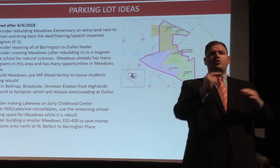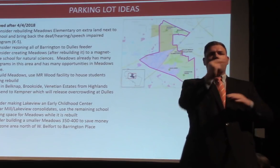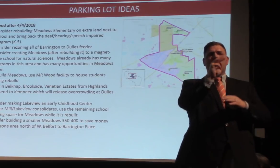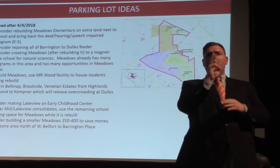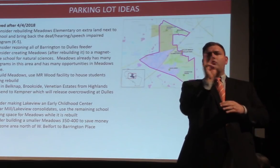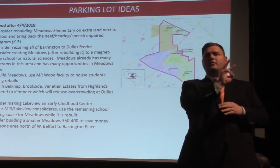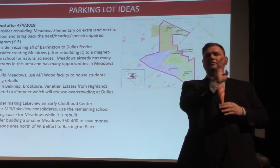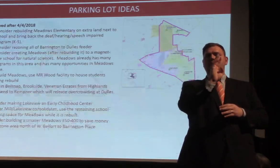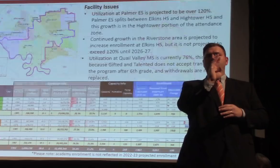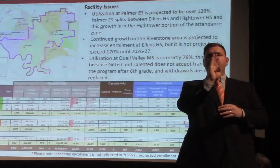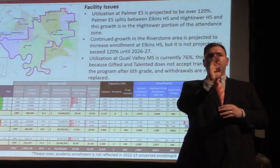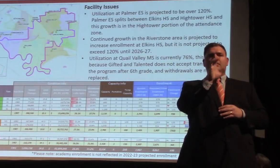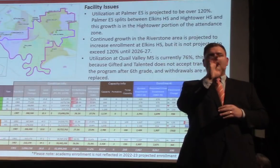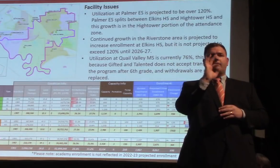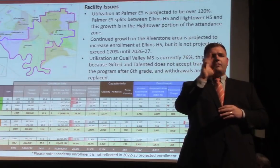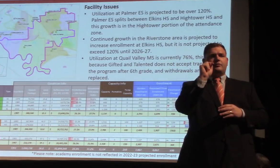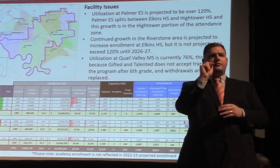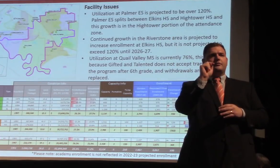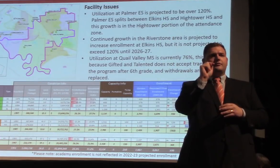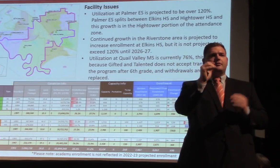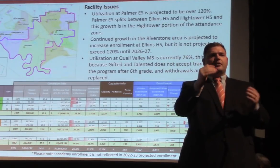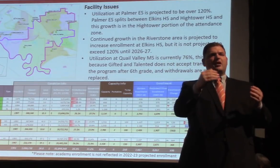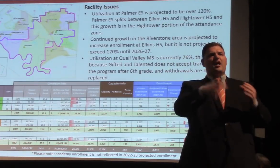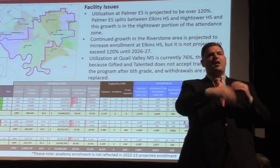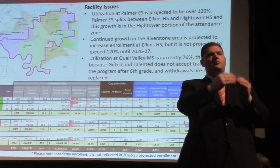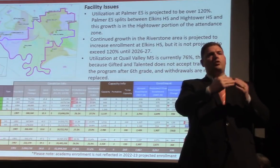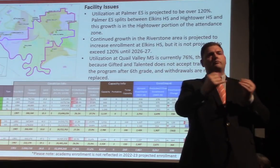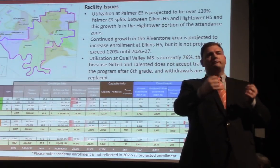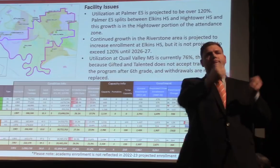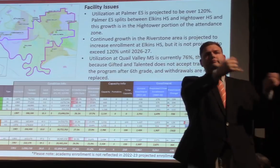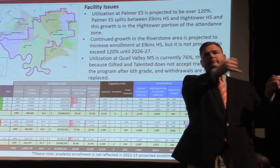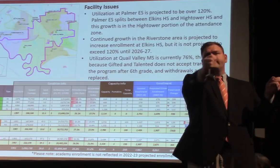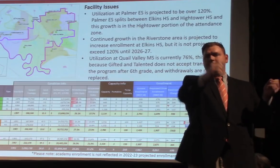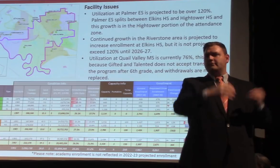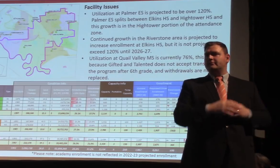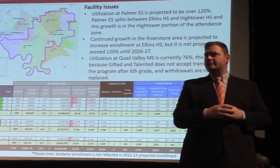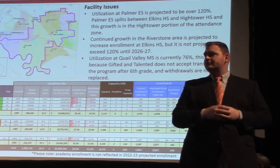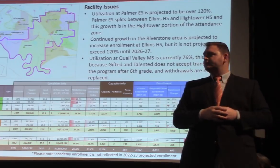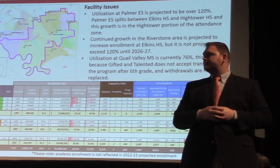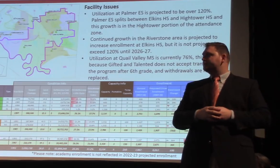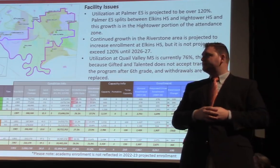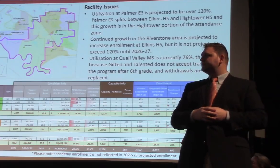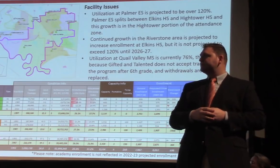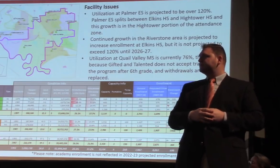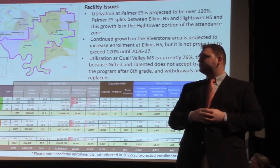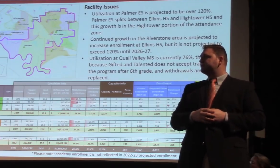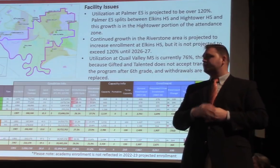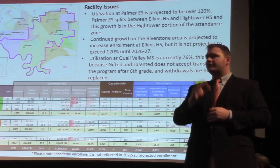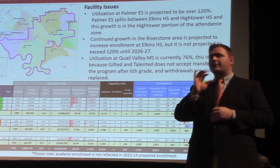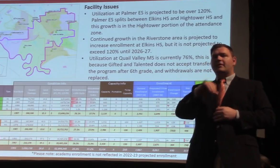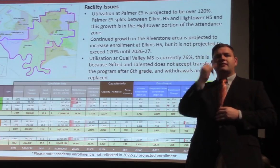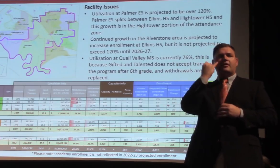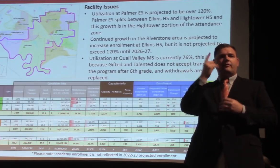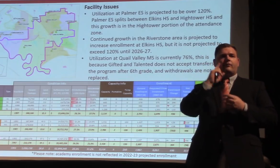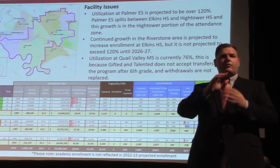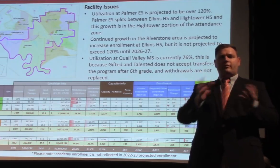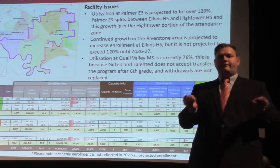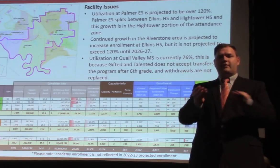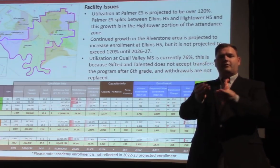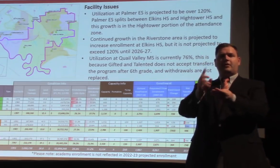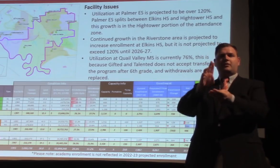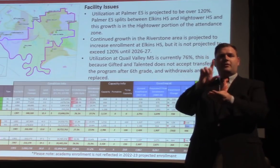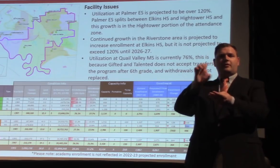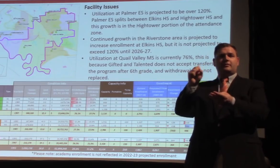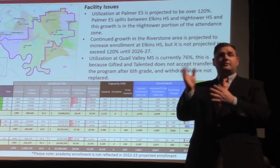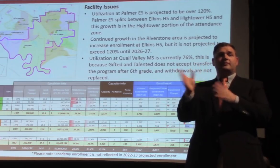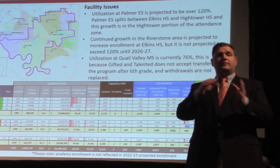area is up here. So those are kind of those ideas that we had for the Dulles feeder pattern. Moving on